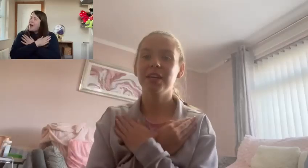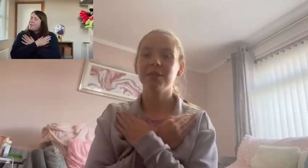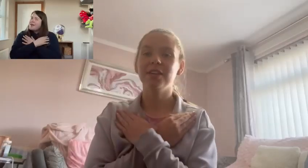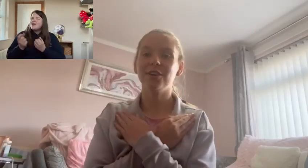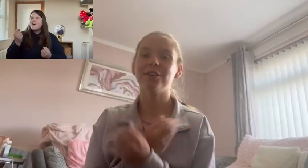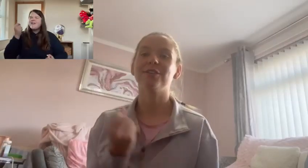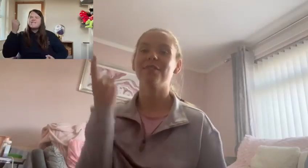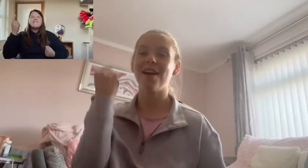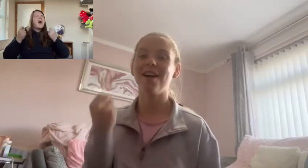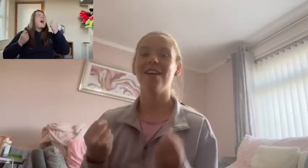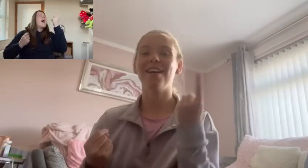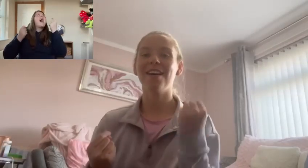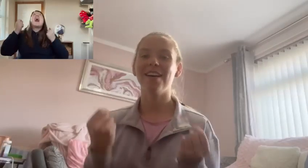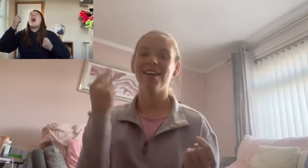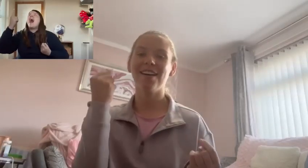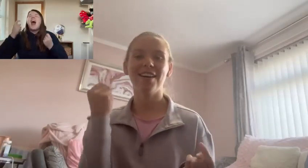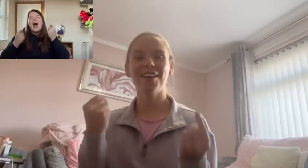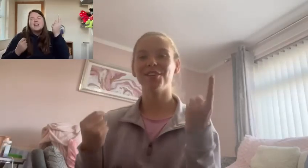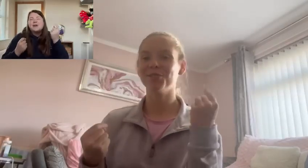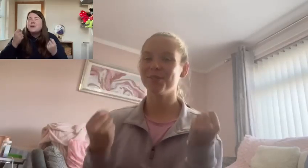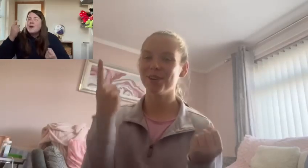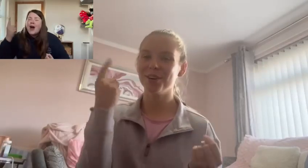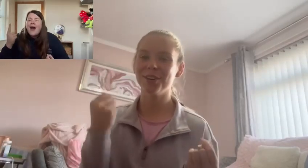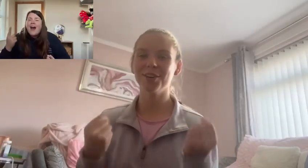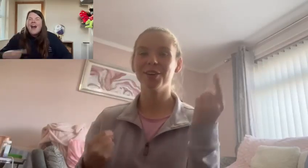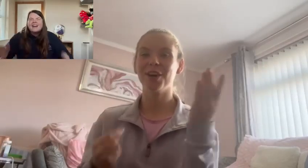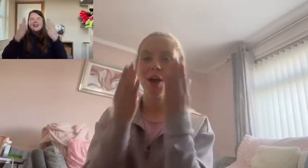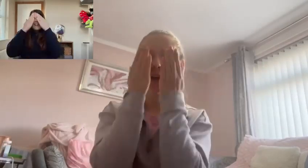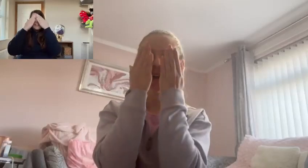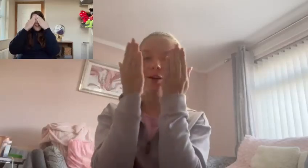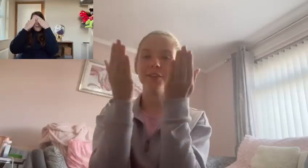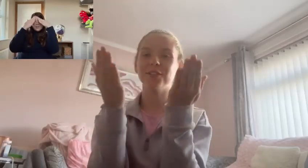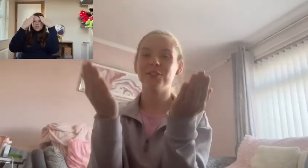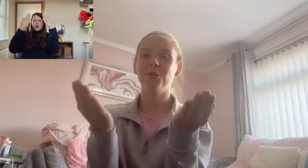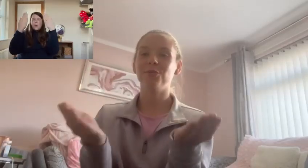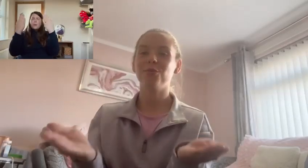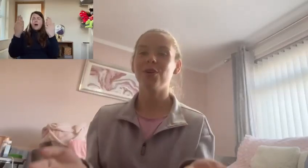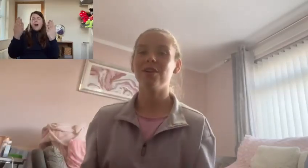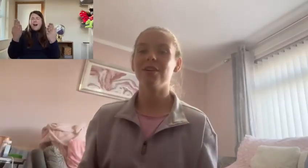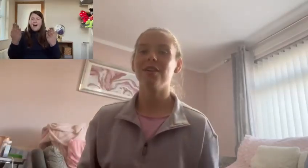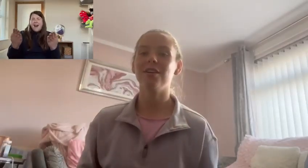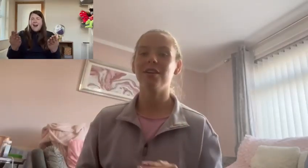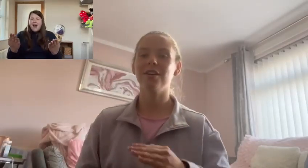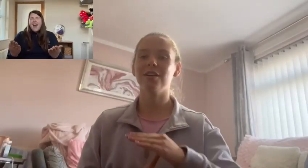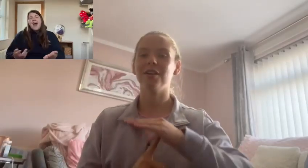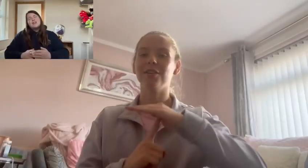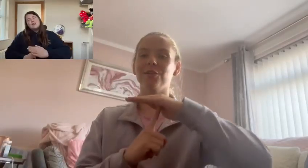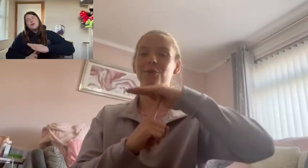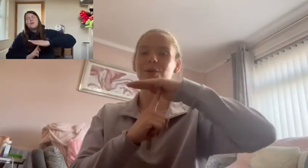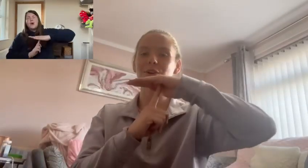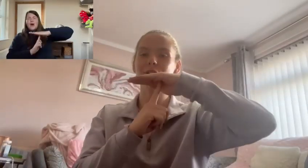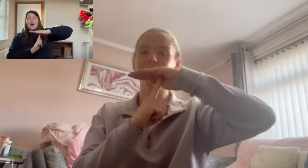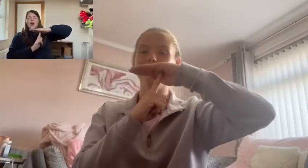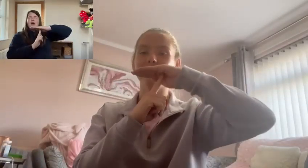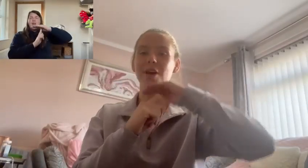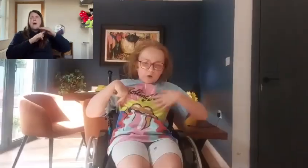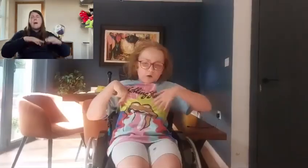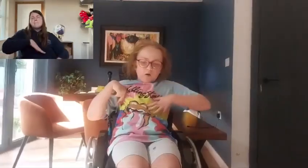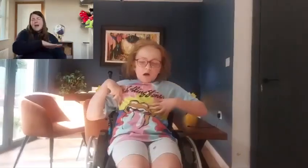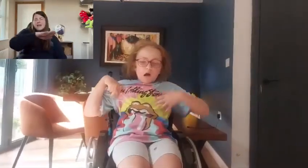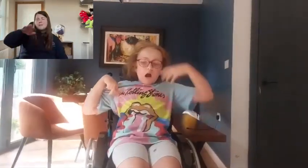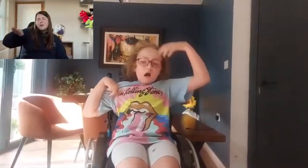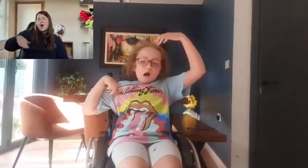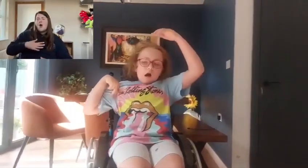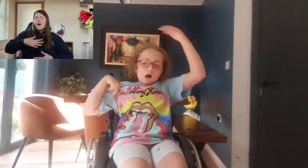Cause baby you're a firework, come on show em why you work,